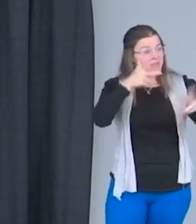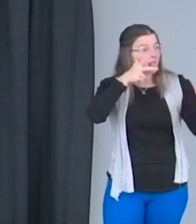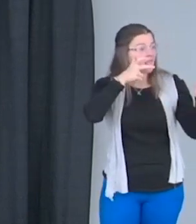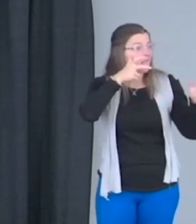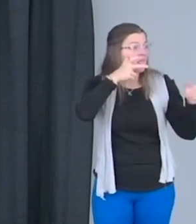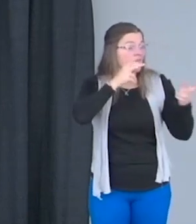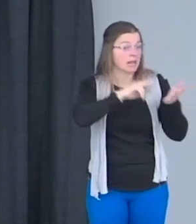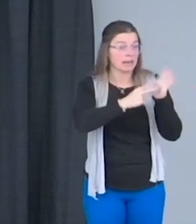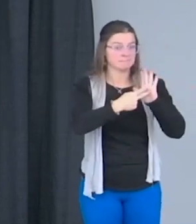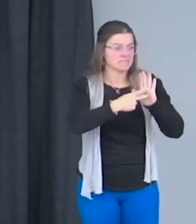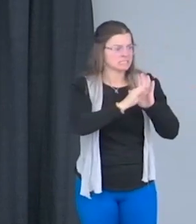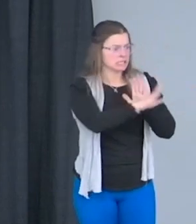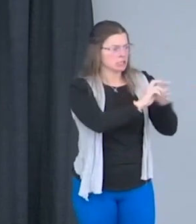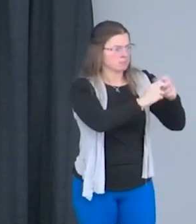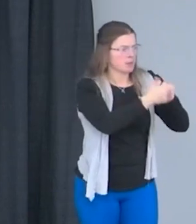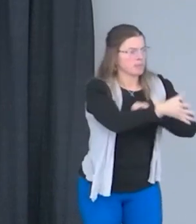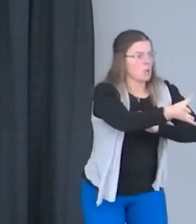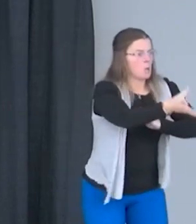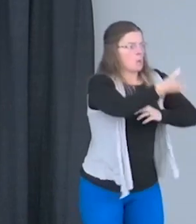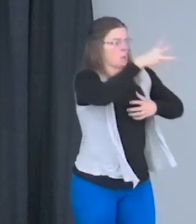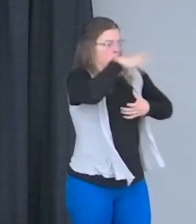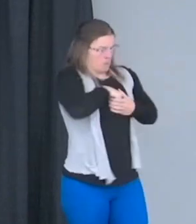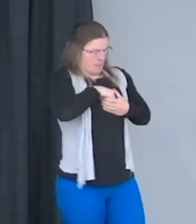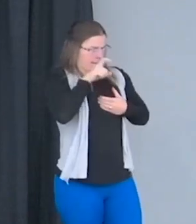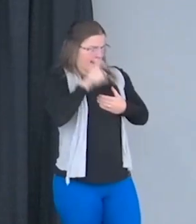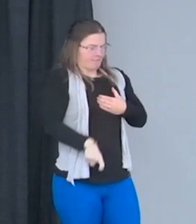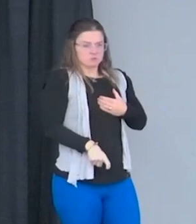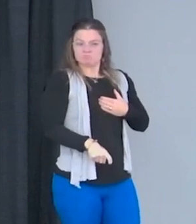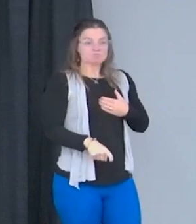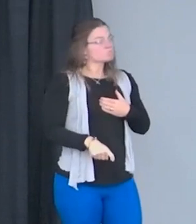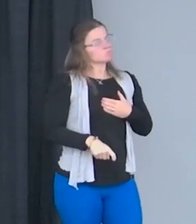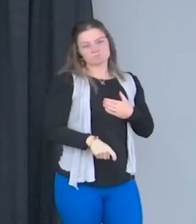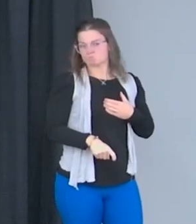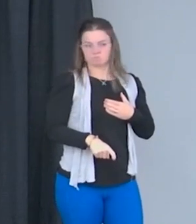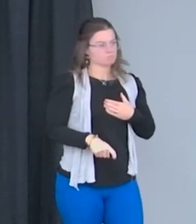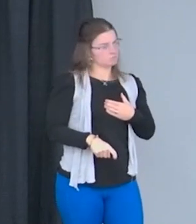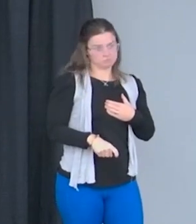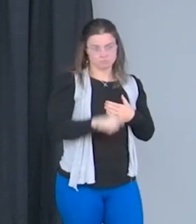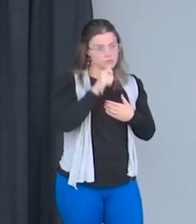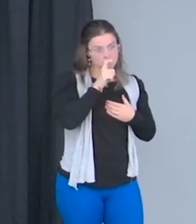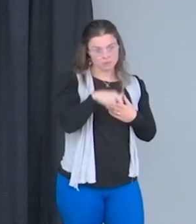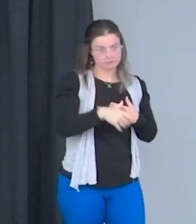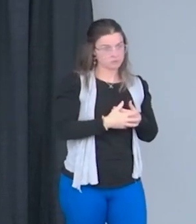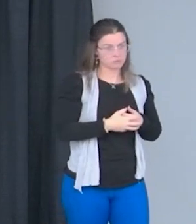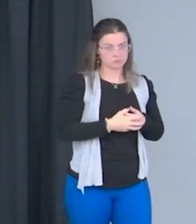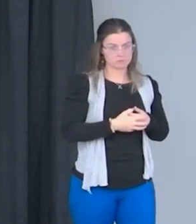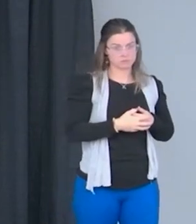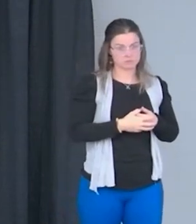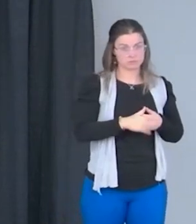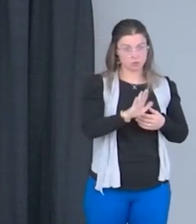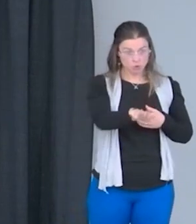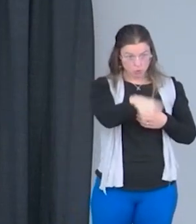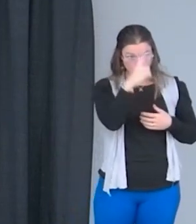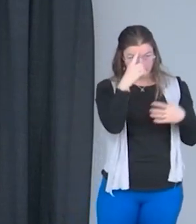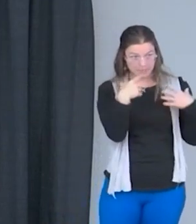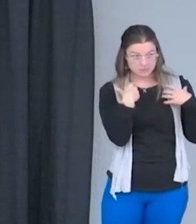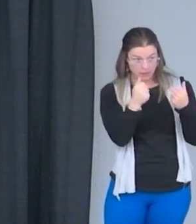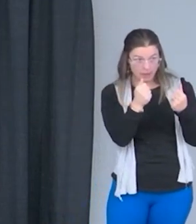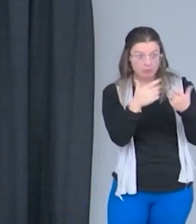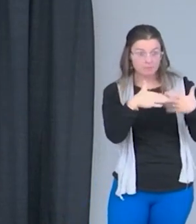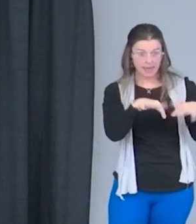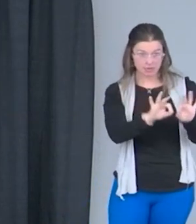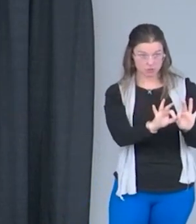that you have to actually take in what people are dealing with. And understand that your mental health matters. And